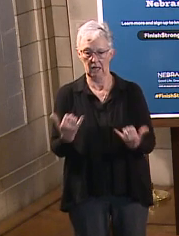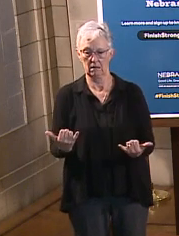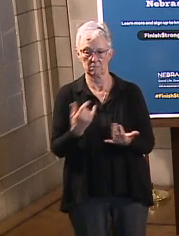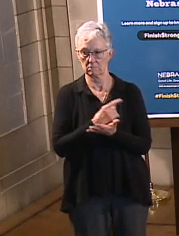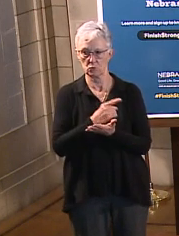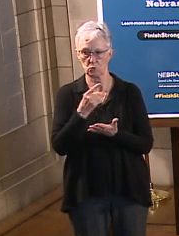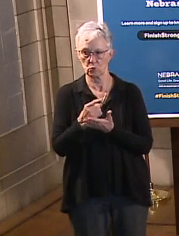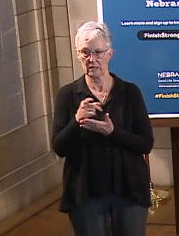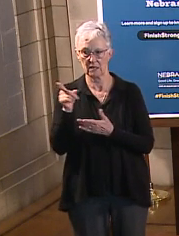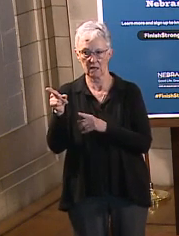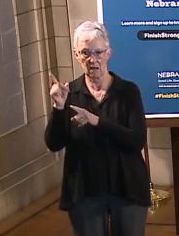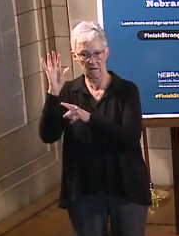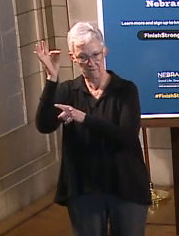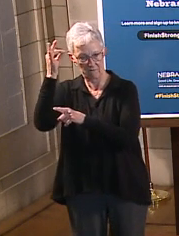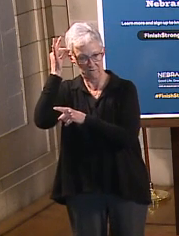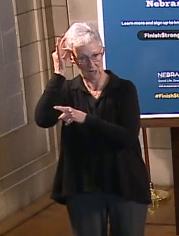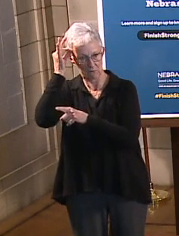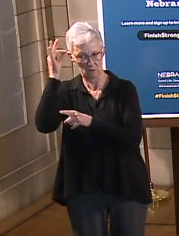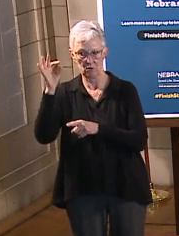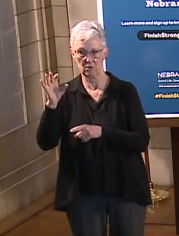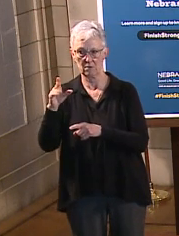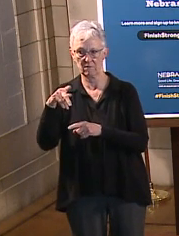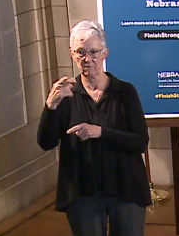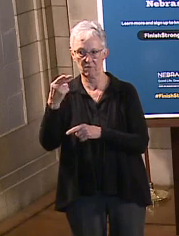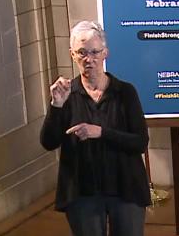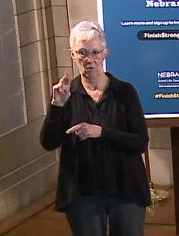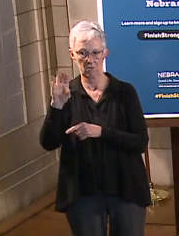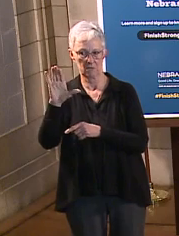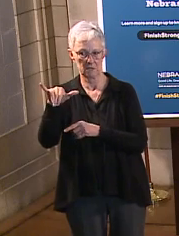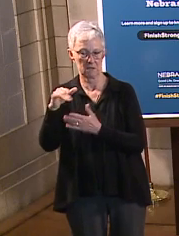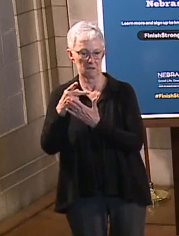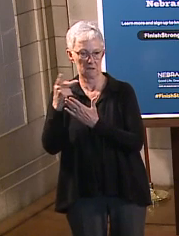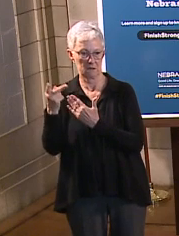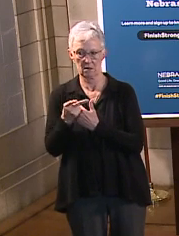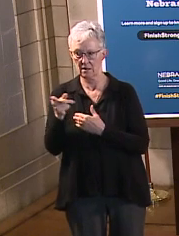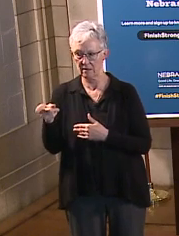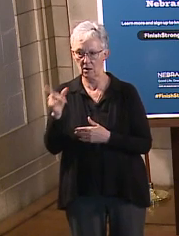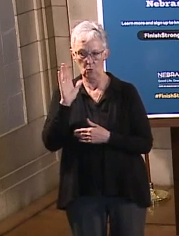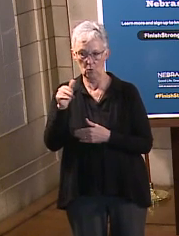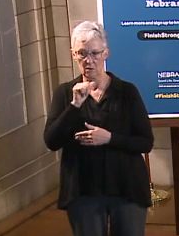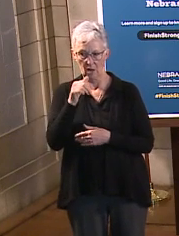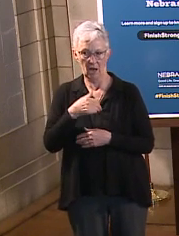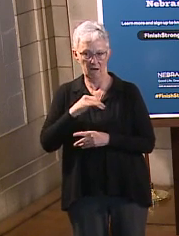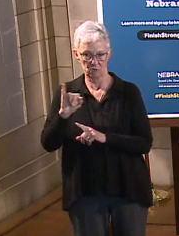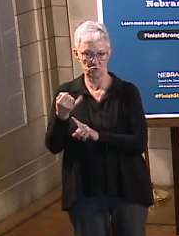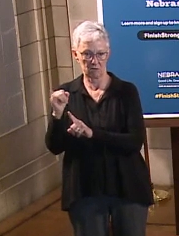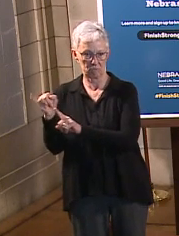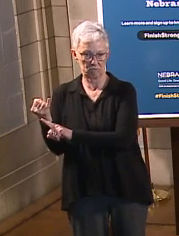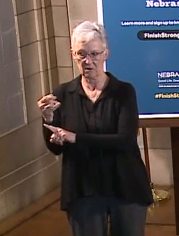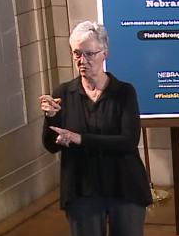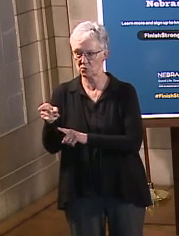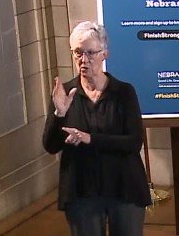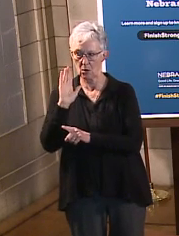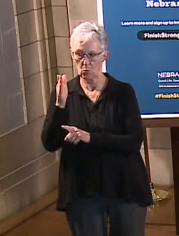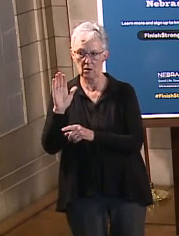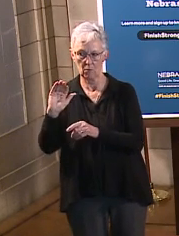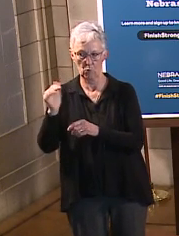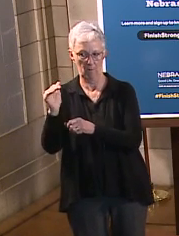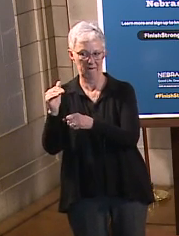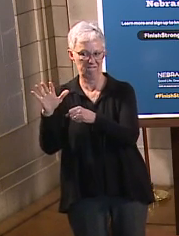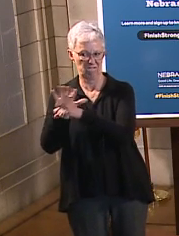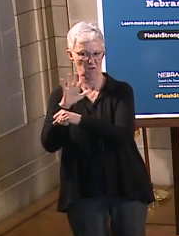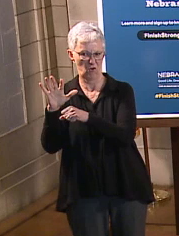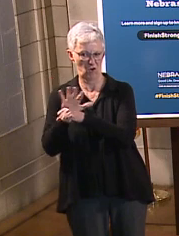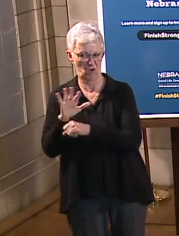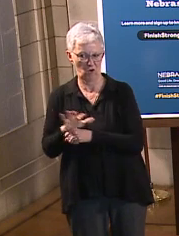federal retail pharmacy program because we're not going to have all the supply of Johnson & Johnson in pharmacies. But I know that last week when we had a lot of Johnson